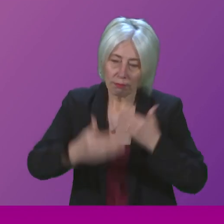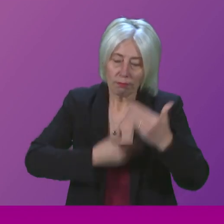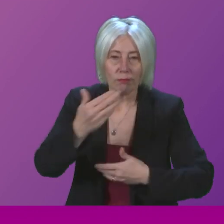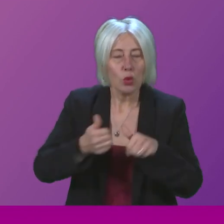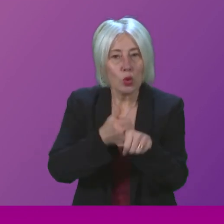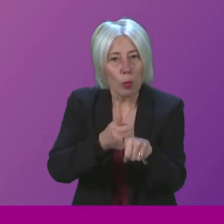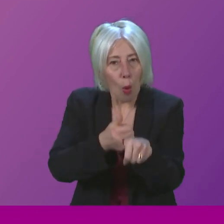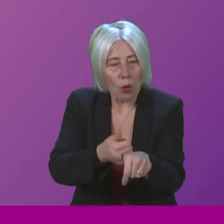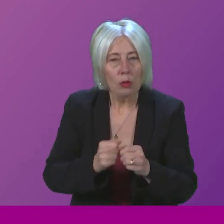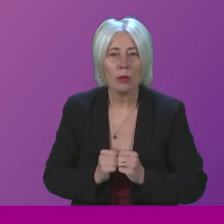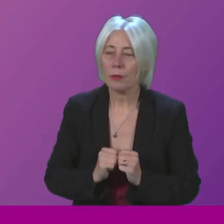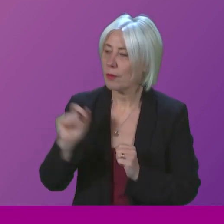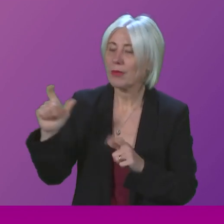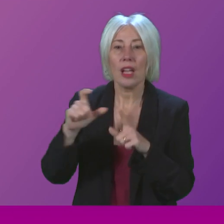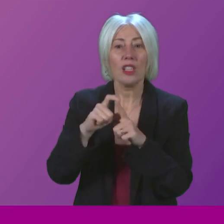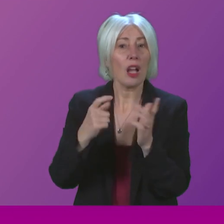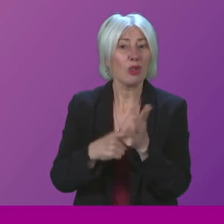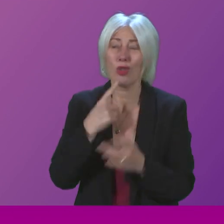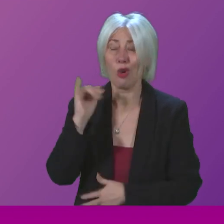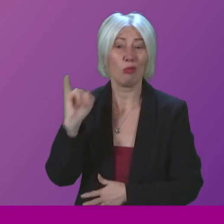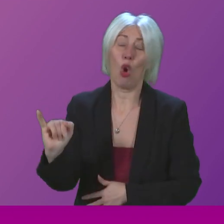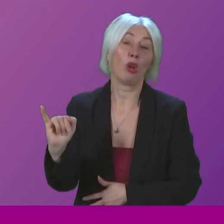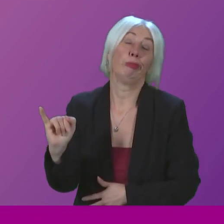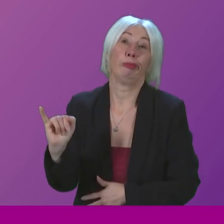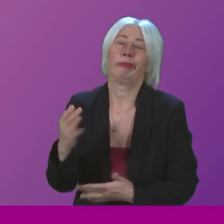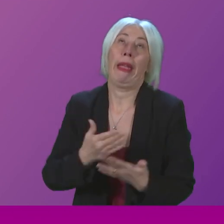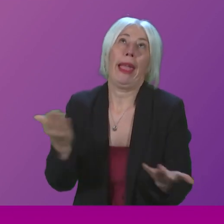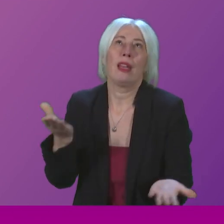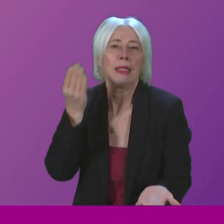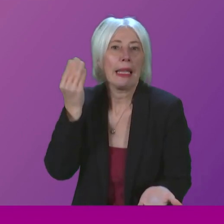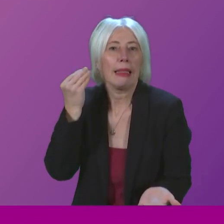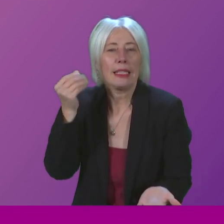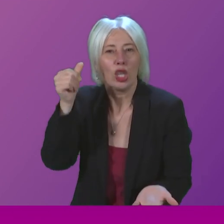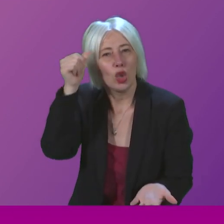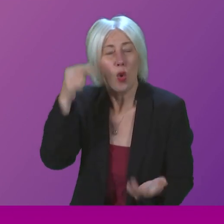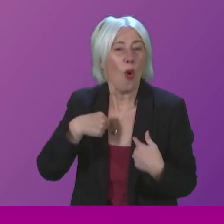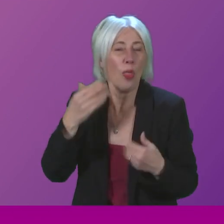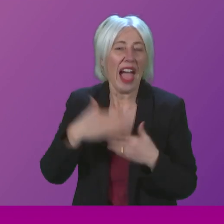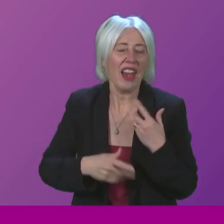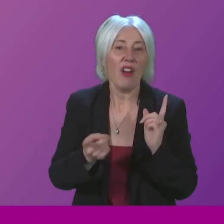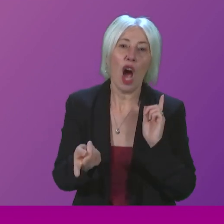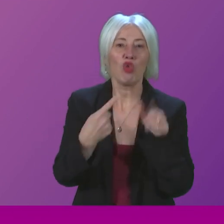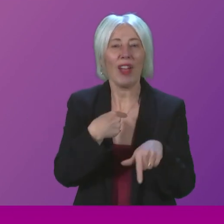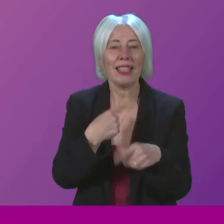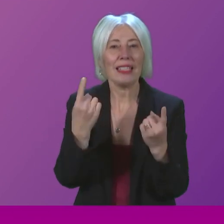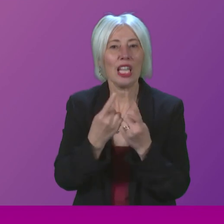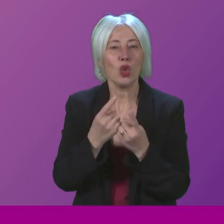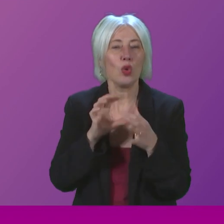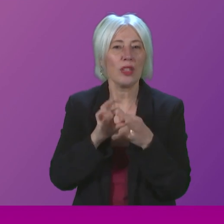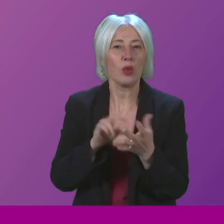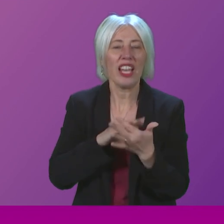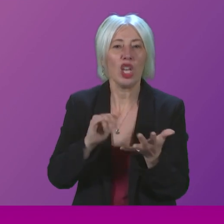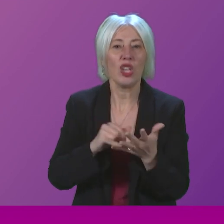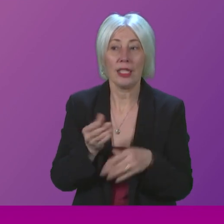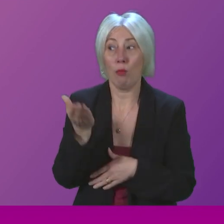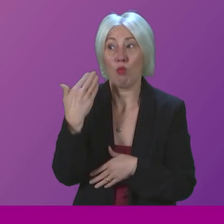it. Douglas Ross is just plain wrong, as anybody listening to this will know, to say I did not address the issues about Scotland's NHS